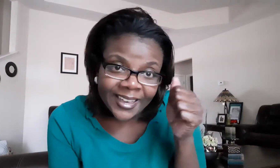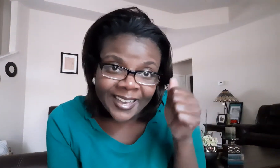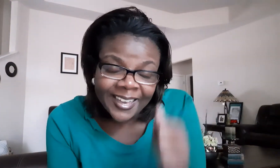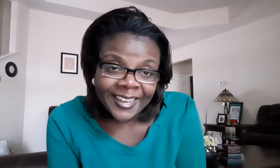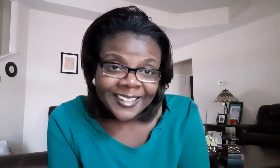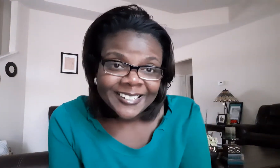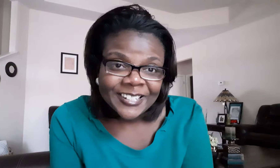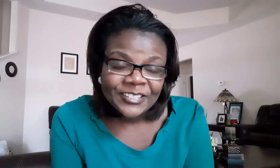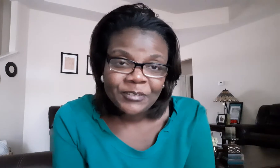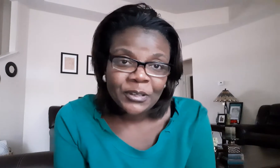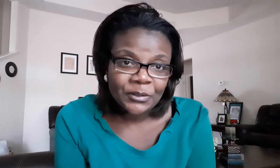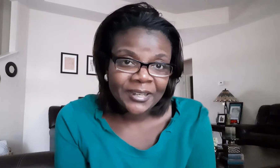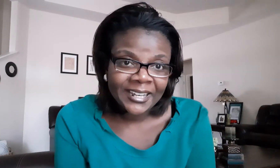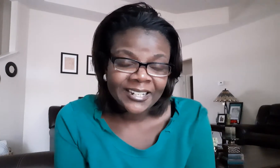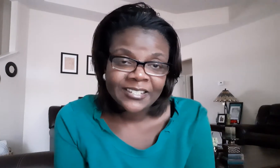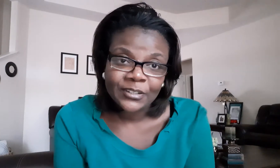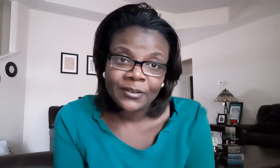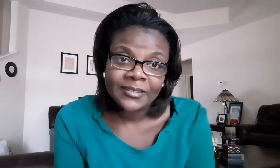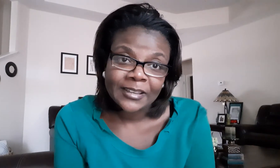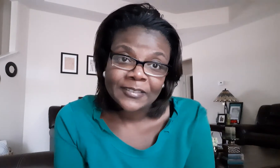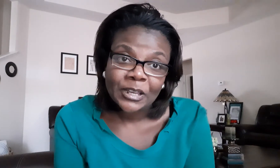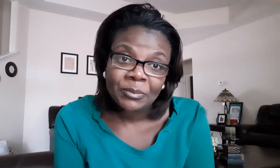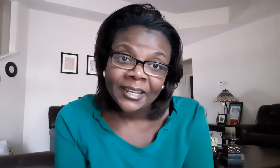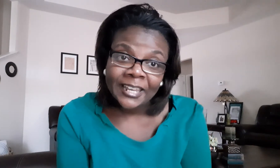so we're gonna go ahead and get started sounds like a plan